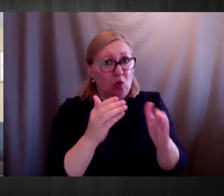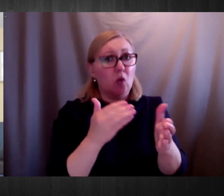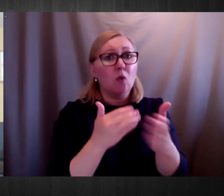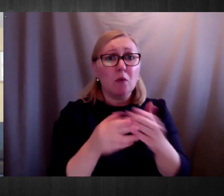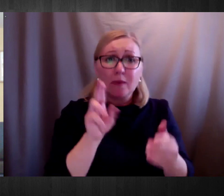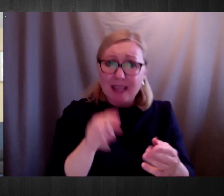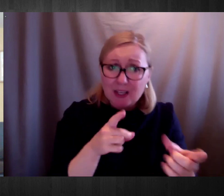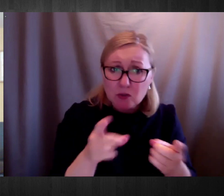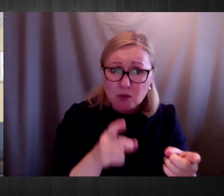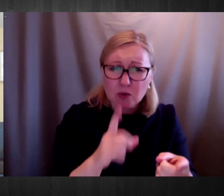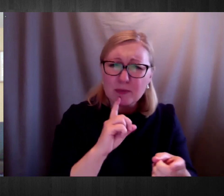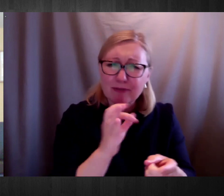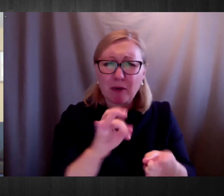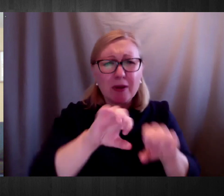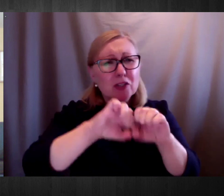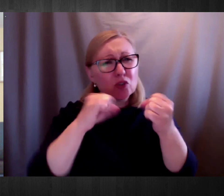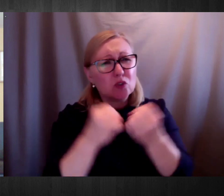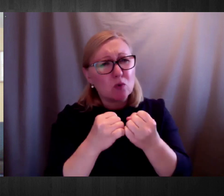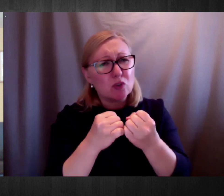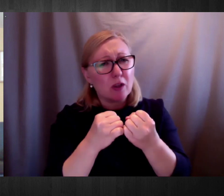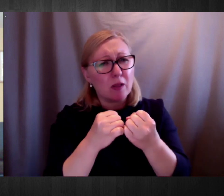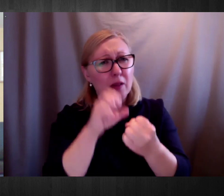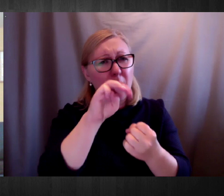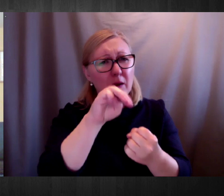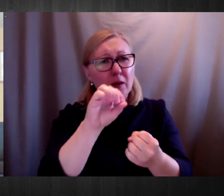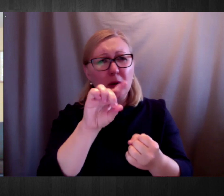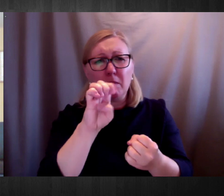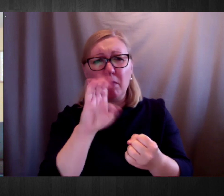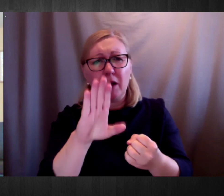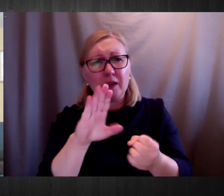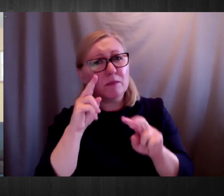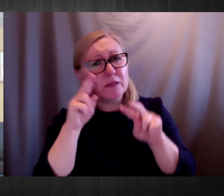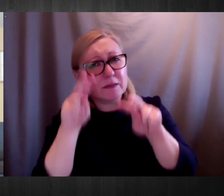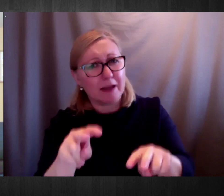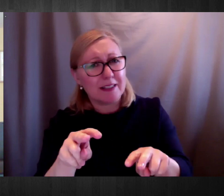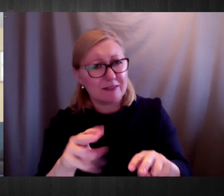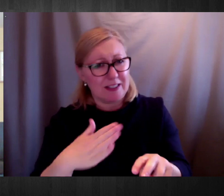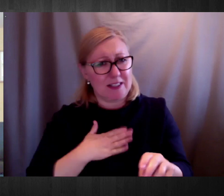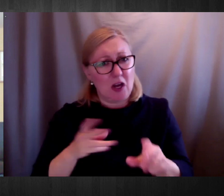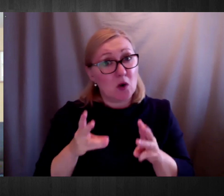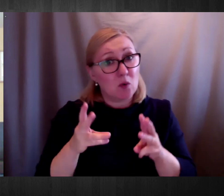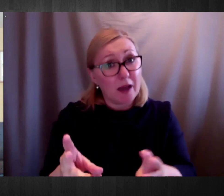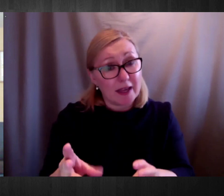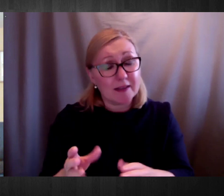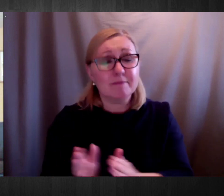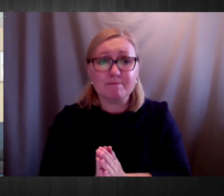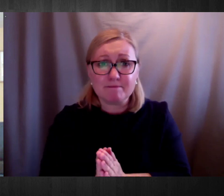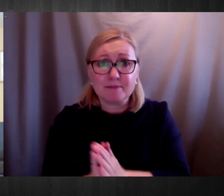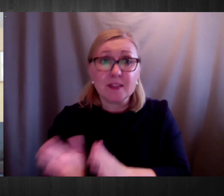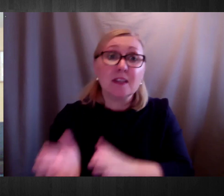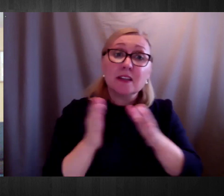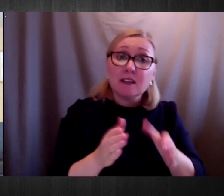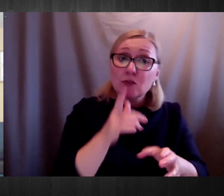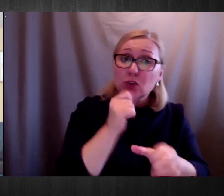it's definitely something we do. So going back to the COVID-19 responses, we set up a